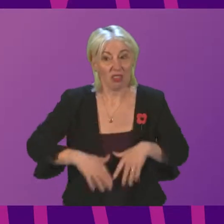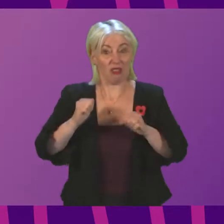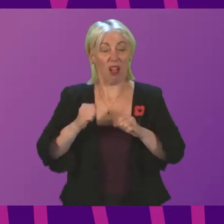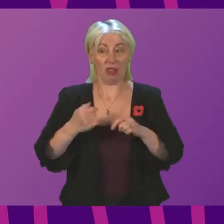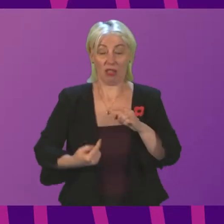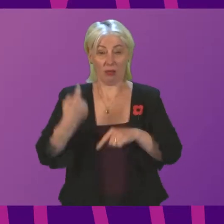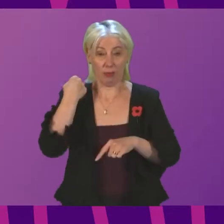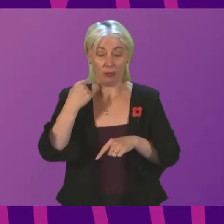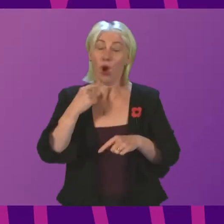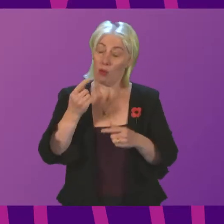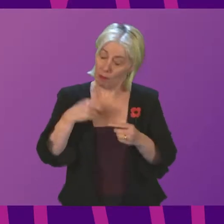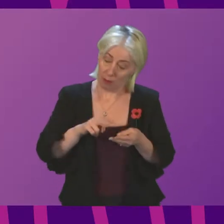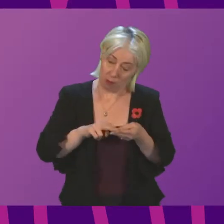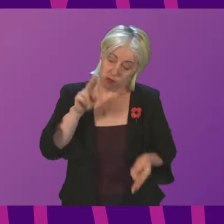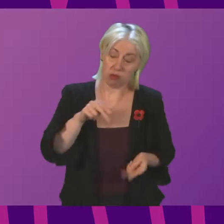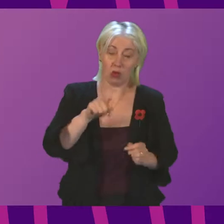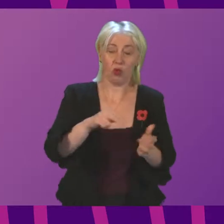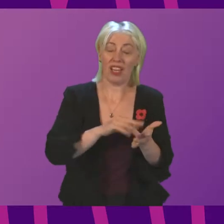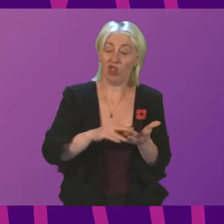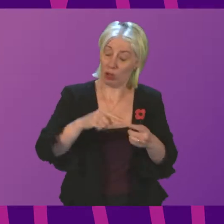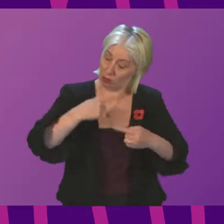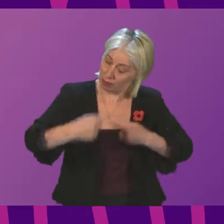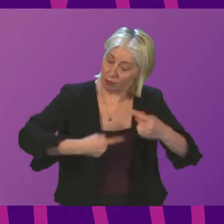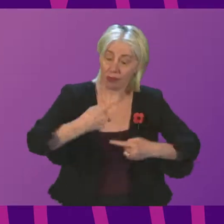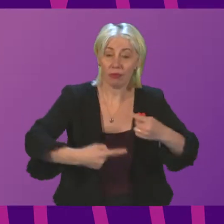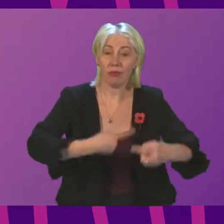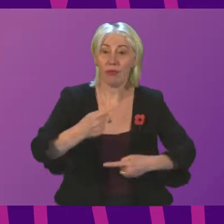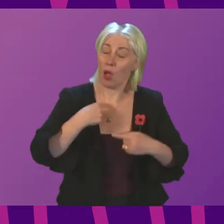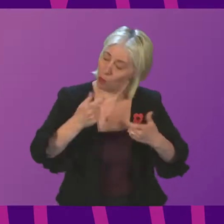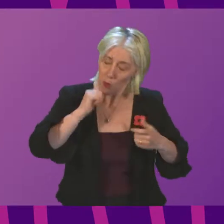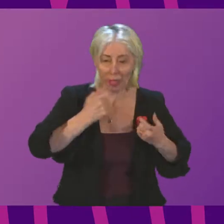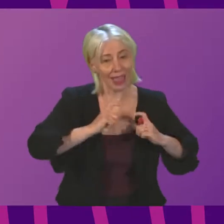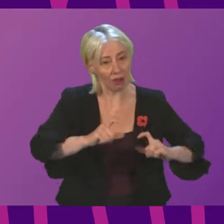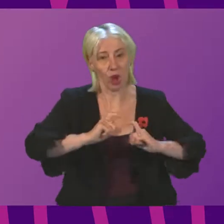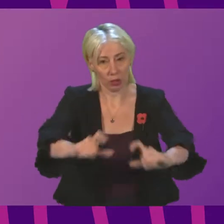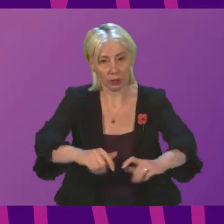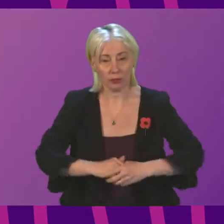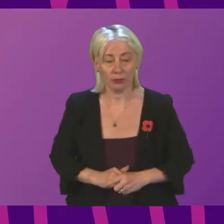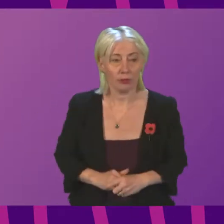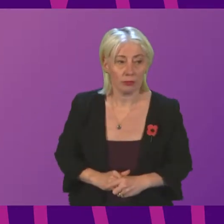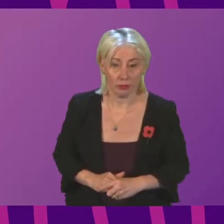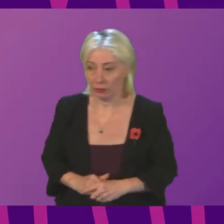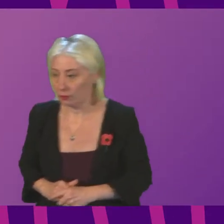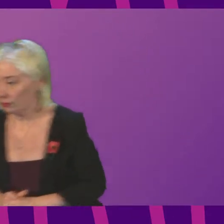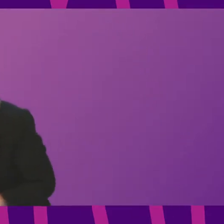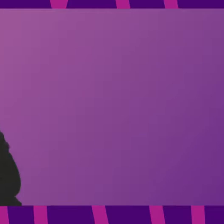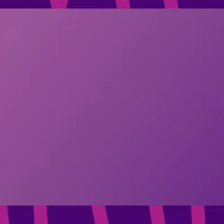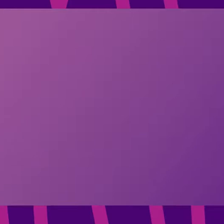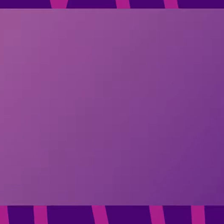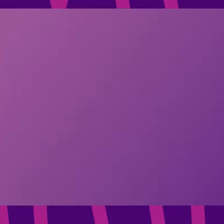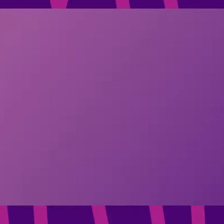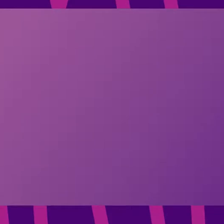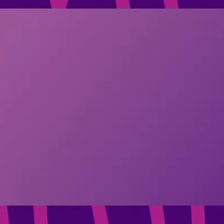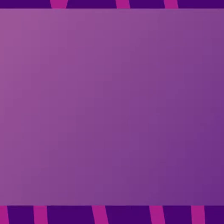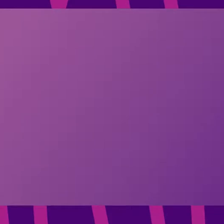with a significant increase in the budget of the National Health Service over the length of this government's term in office. Question number four, Fiona Hislop.